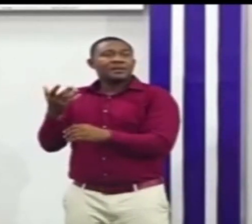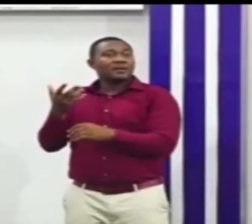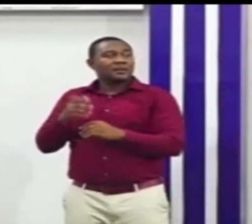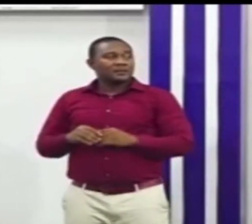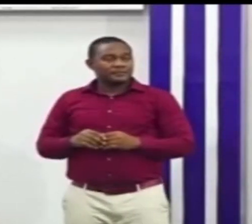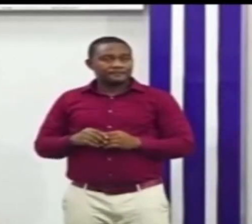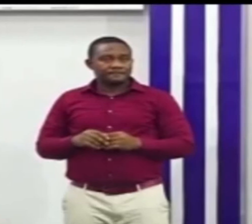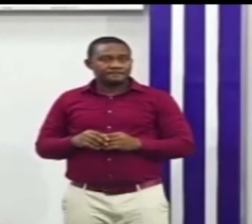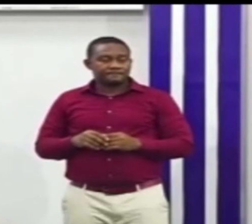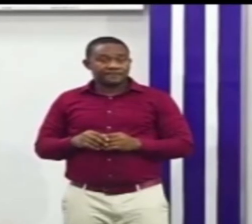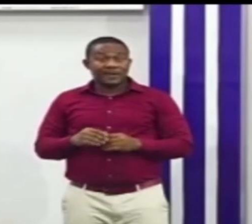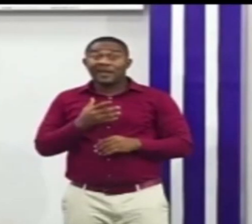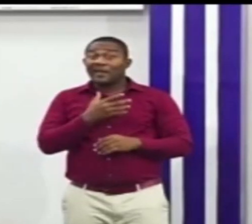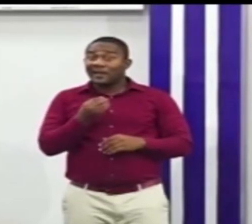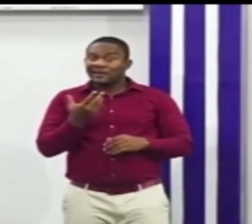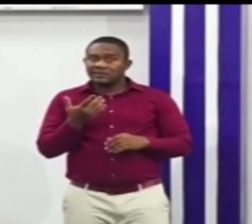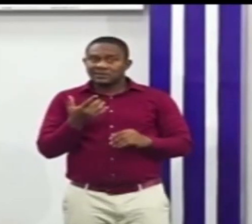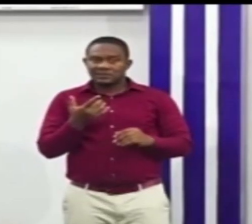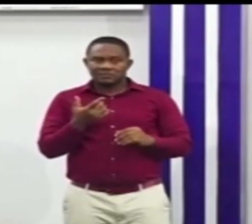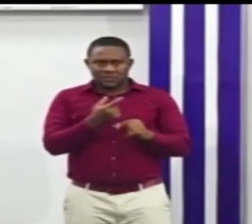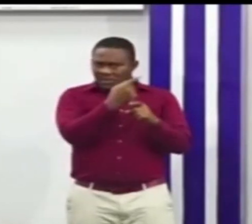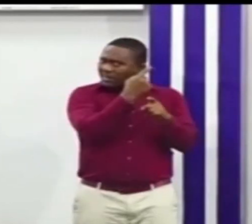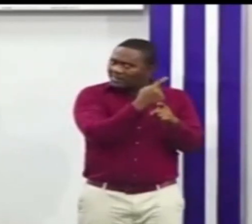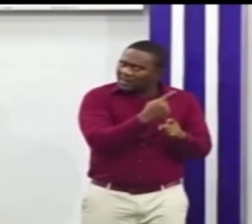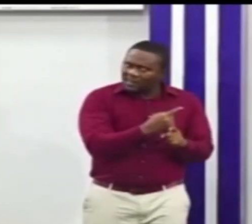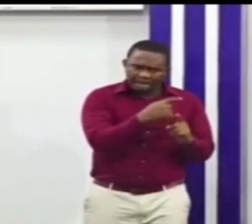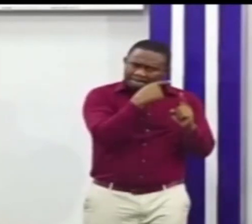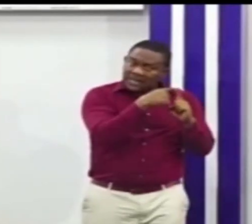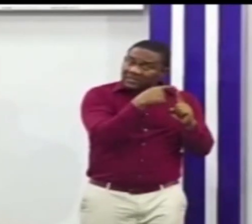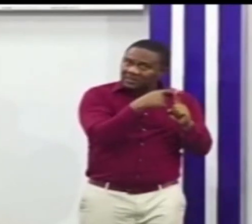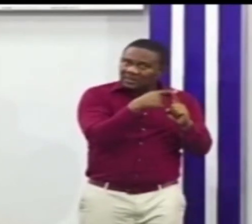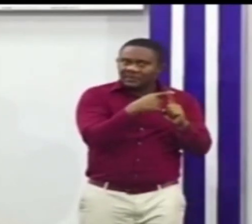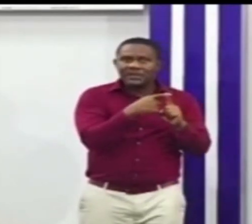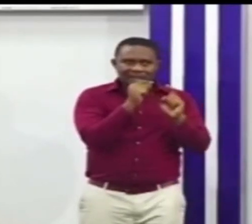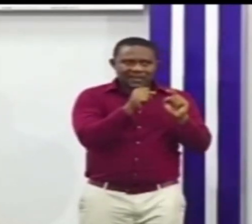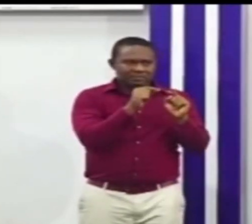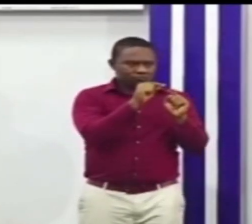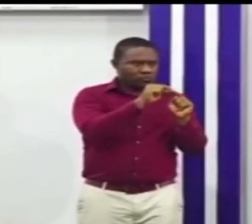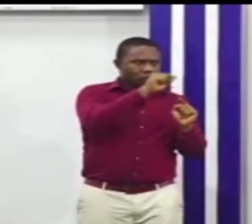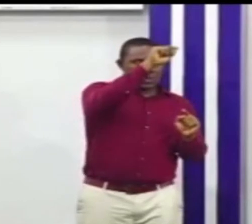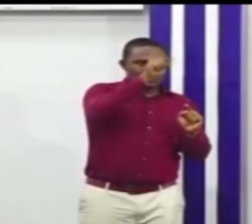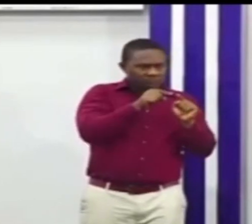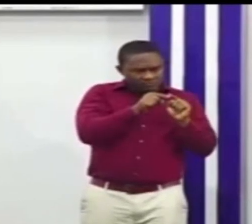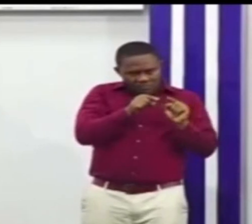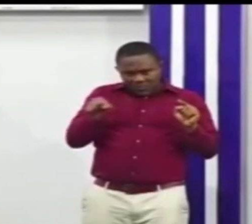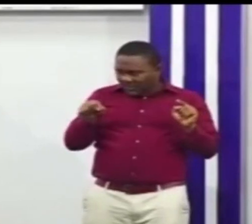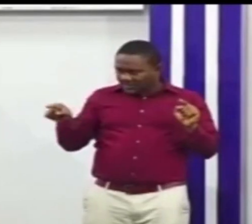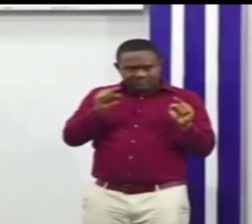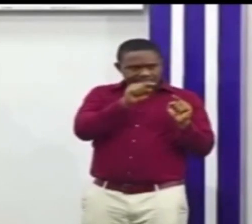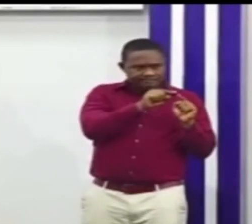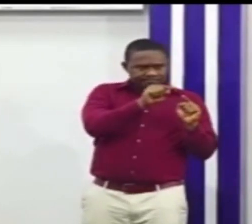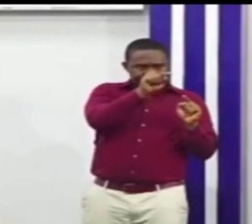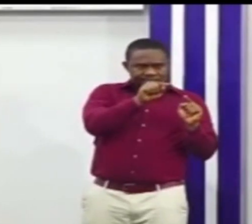various daily case incidents to plot for cases confirmed current